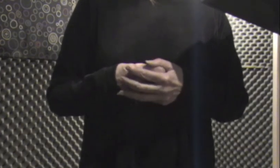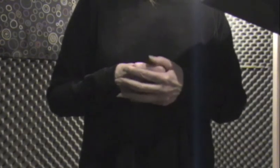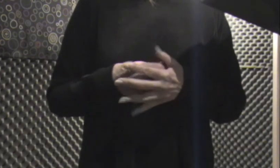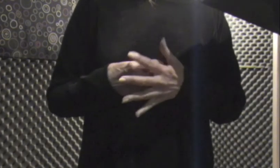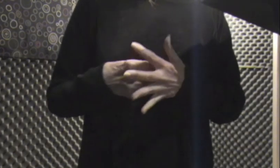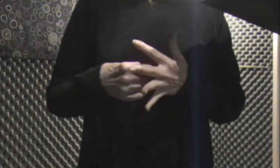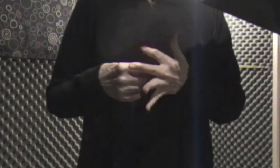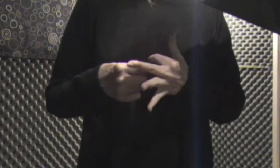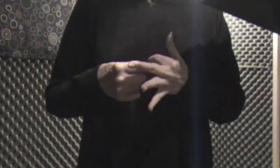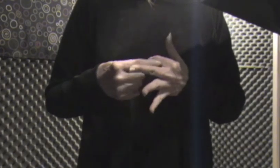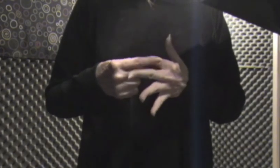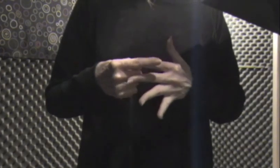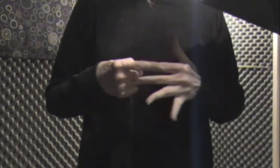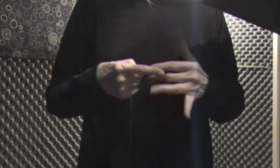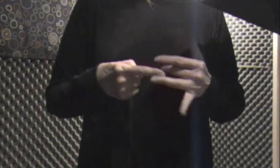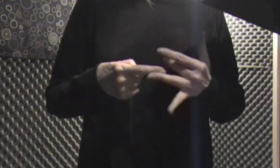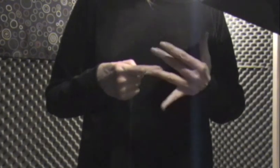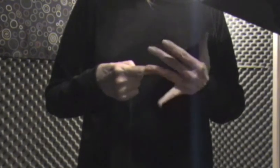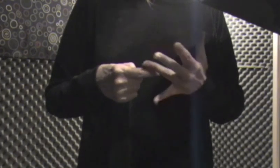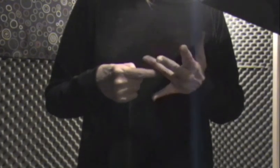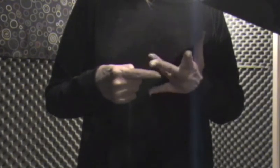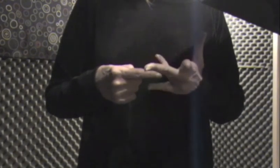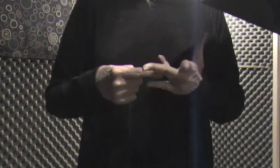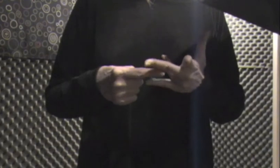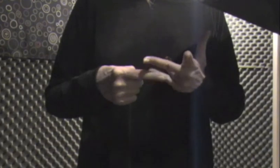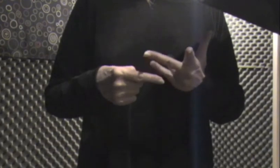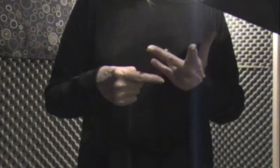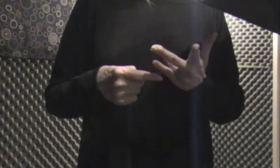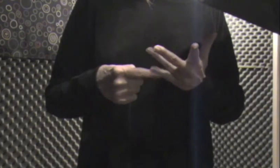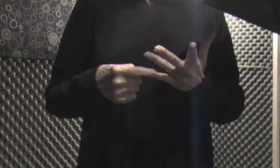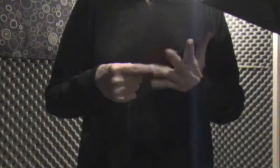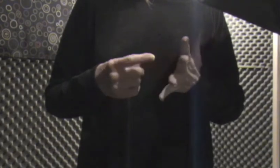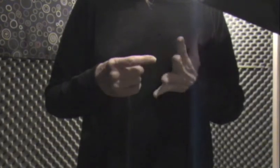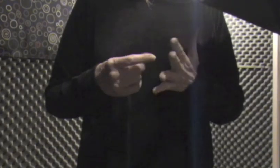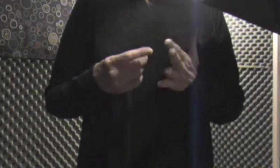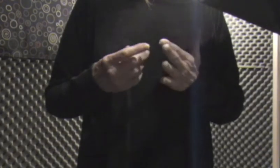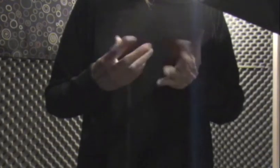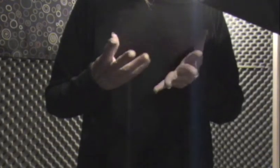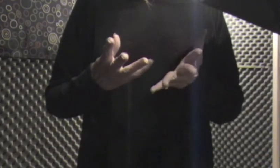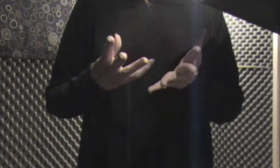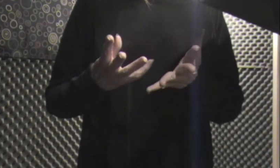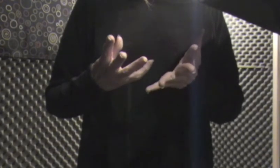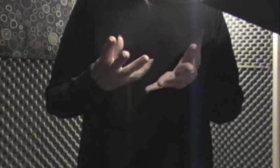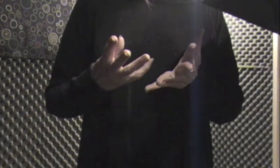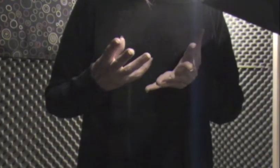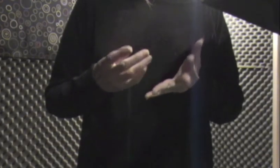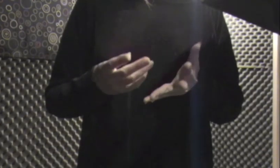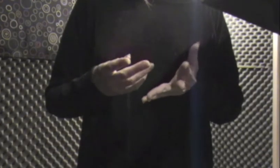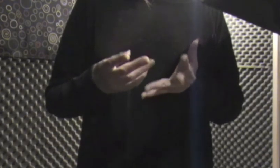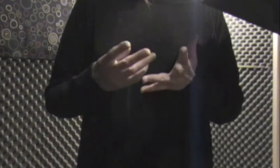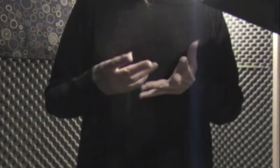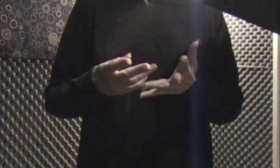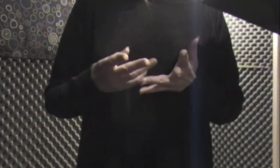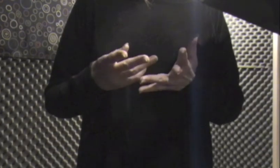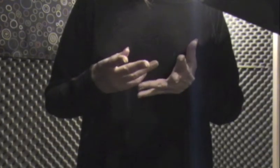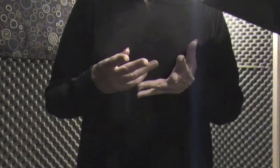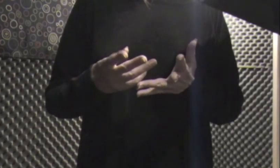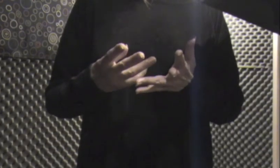bones so are clothes Smoked on Sundays Their flesh adorns bagels Kingfish benito, butterfish